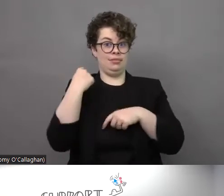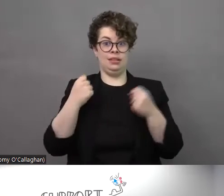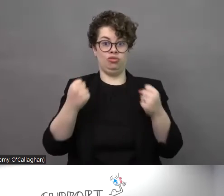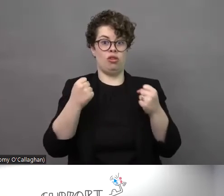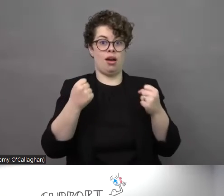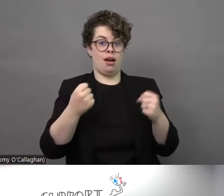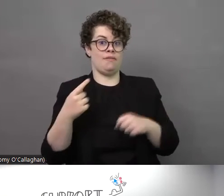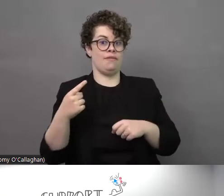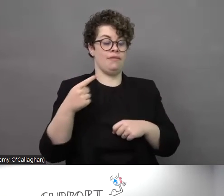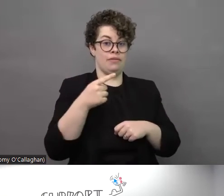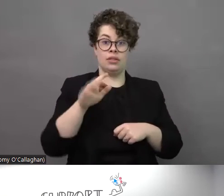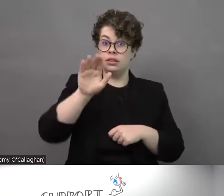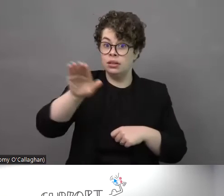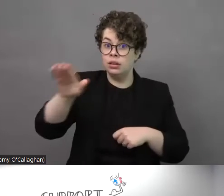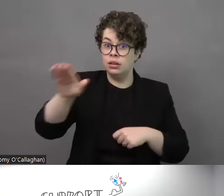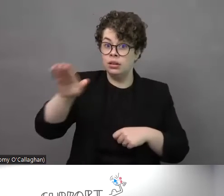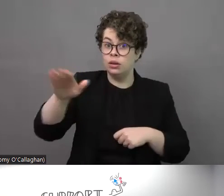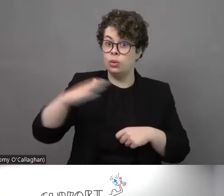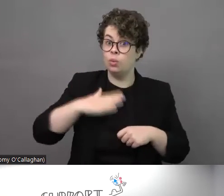rejected this opportunity because